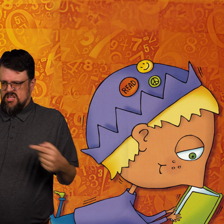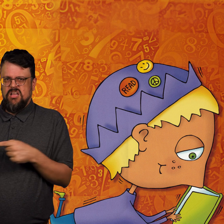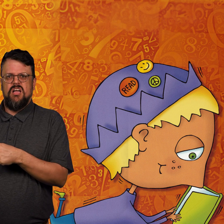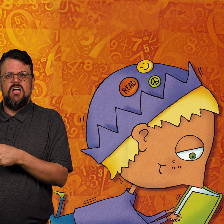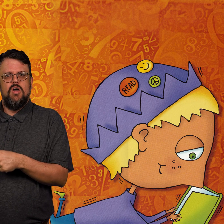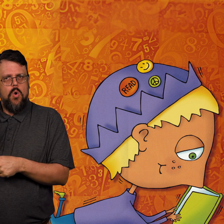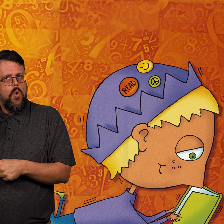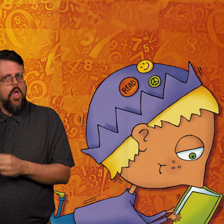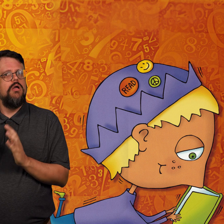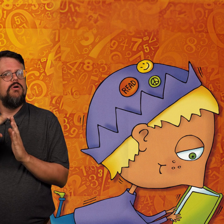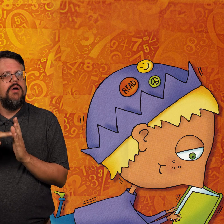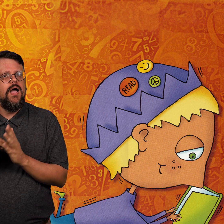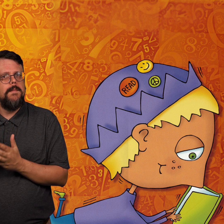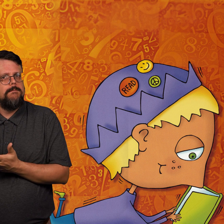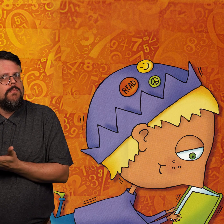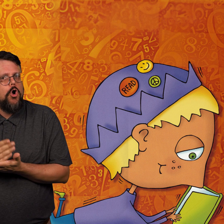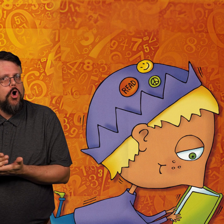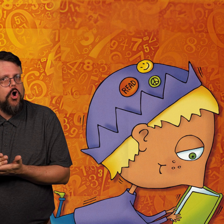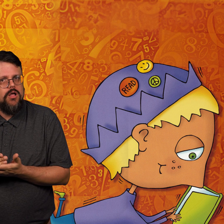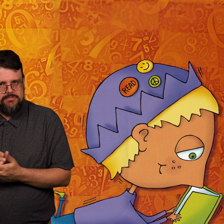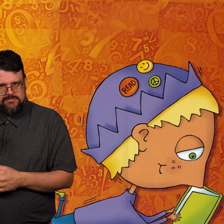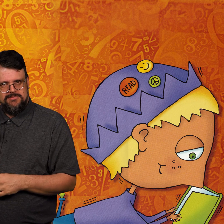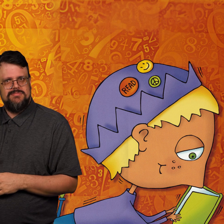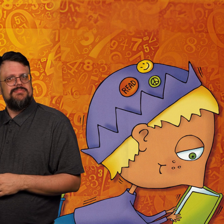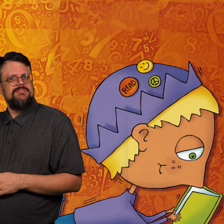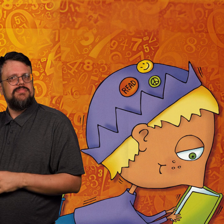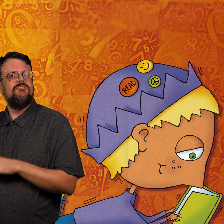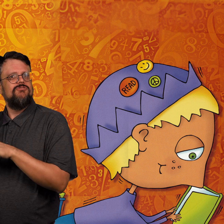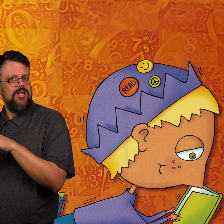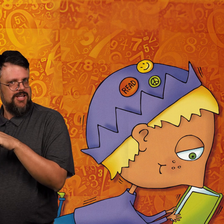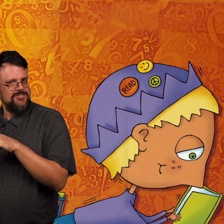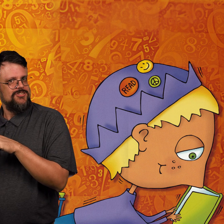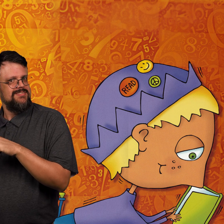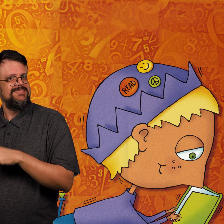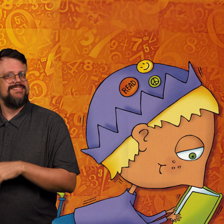you have read only a part, just a fraction of the book.